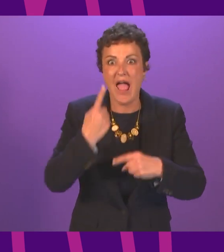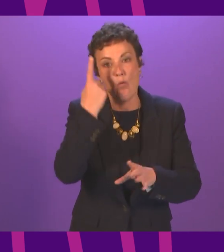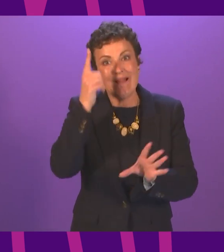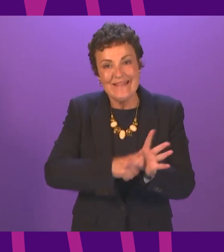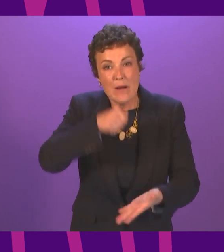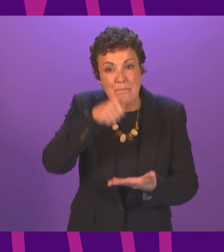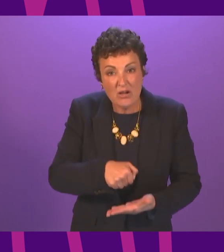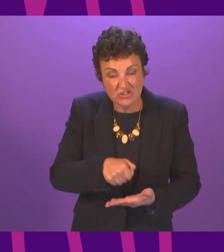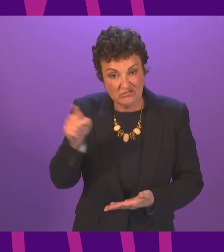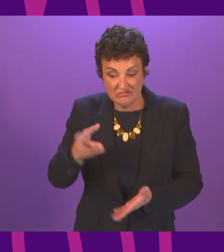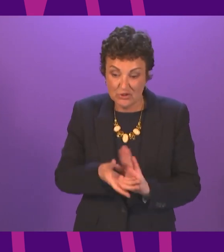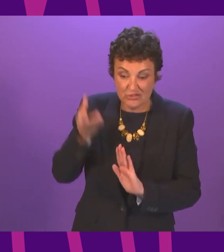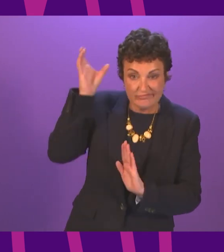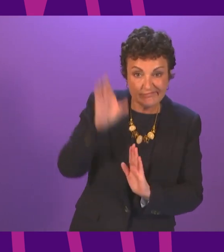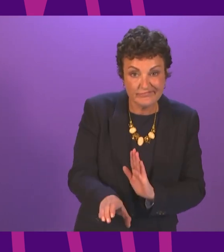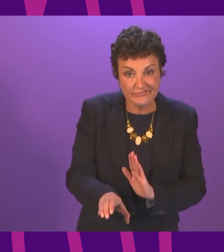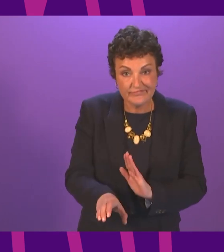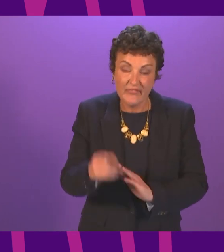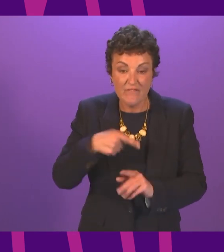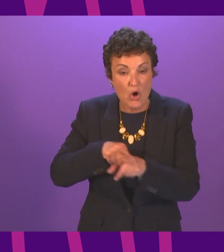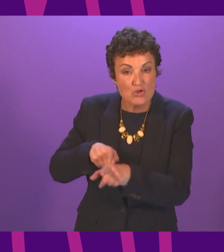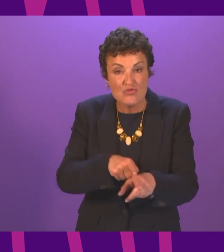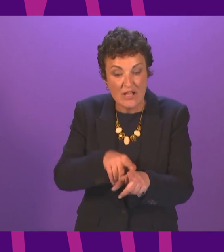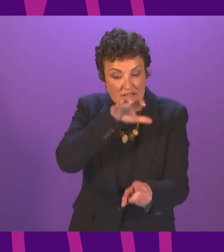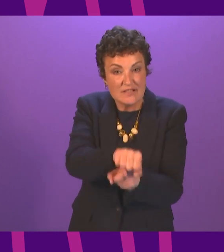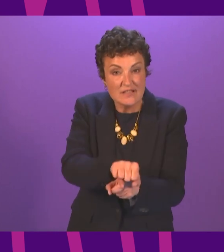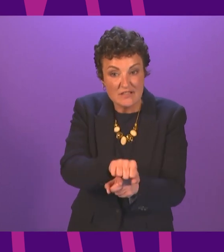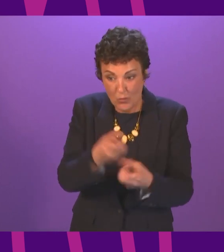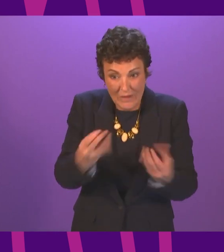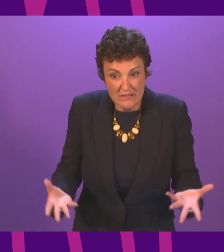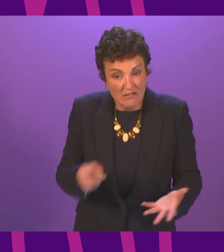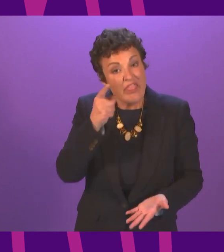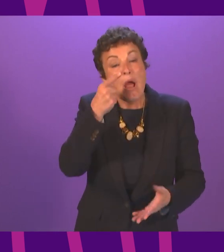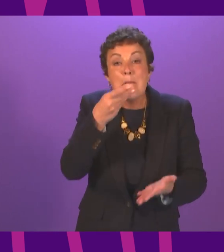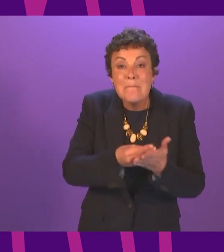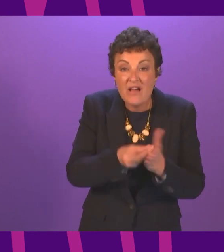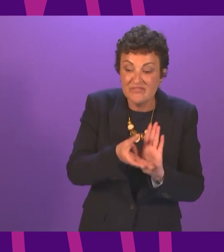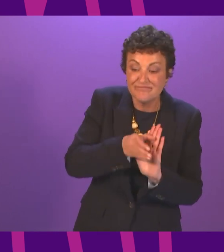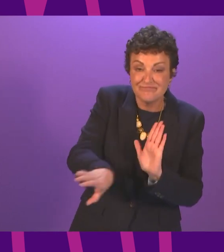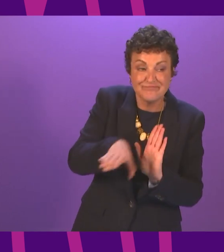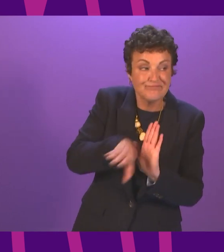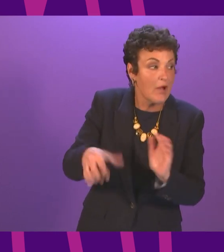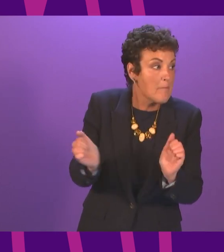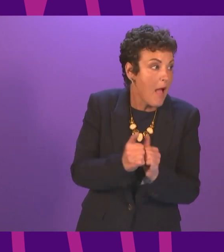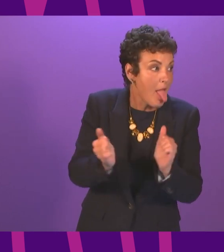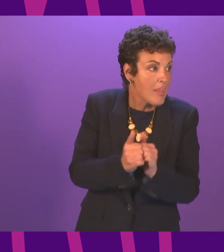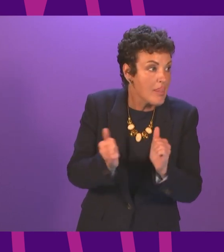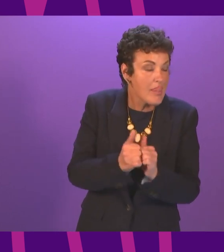Wales COVID cronyisms will the UK government funnel public money to their pearls the British state is clearly broken